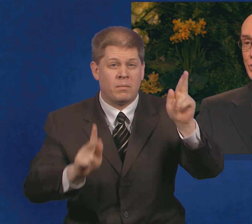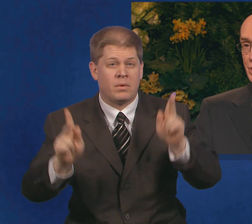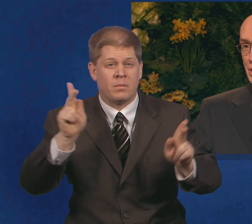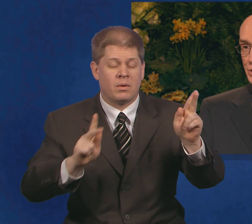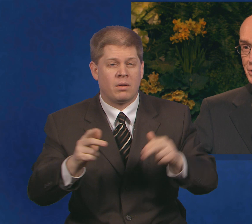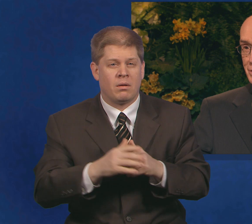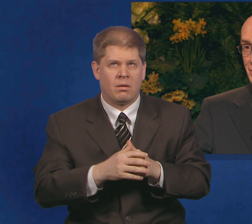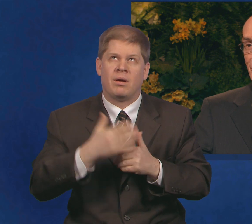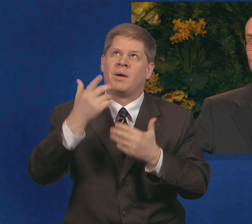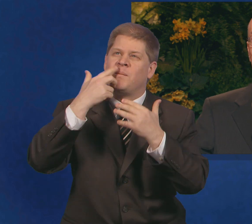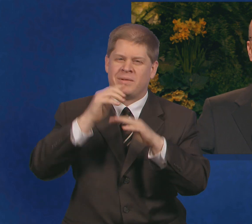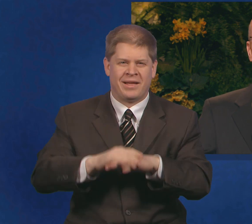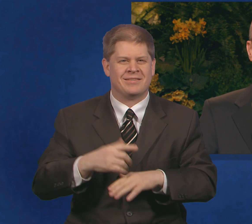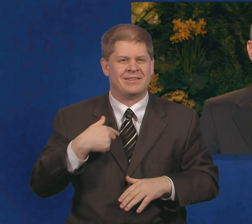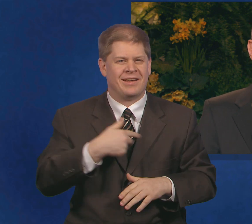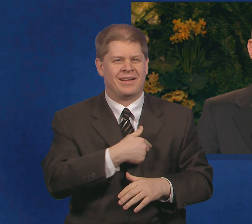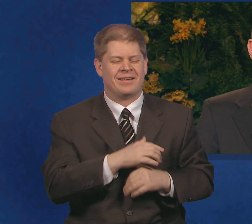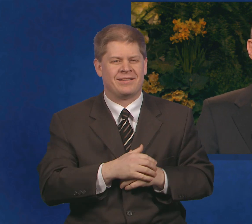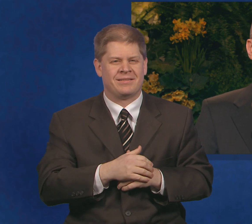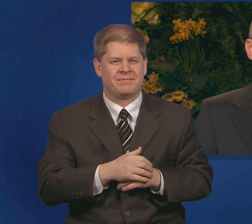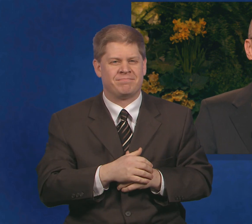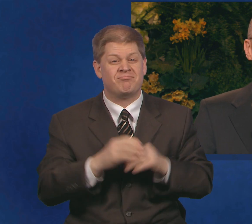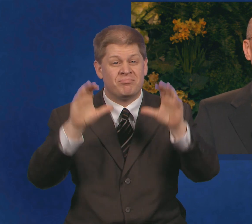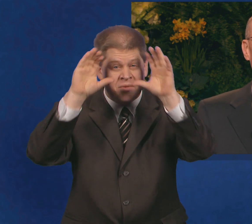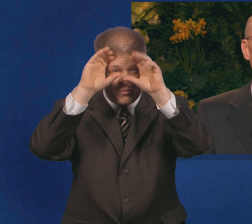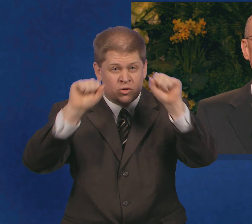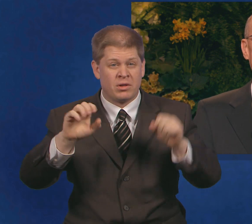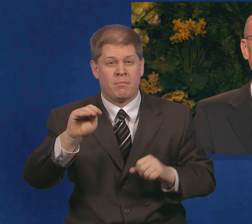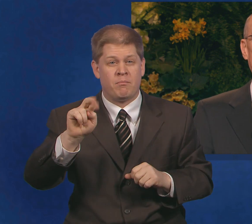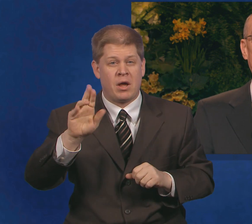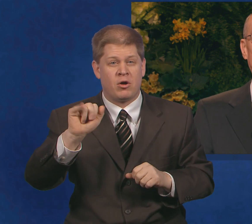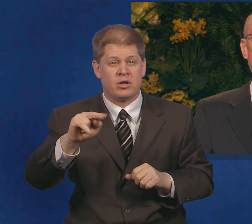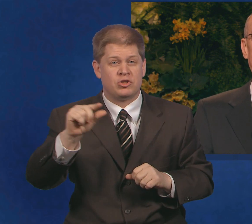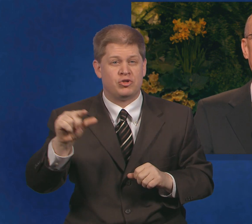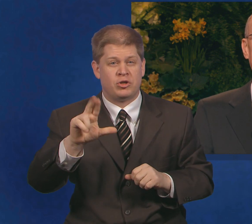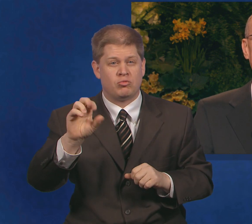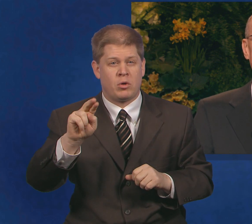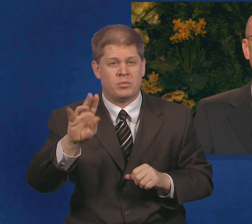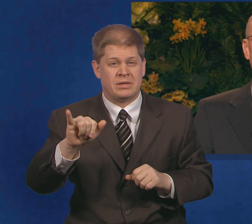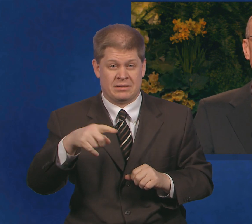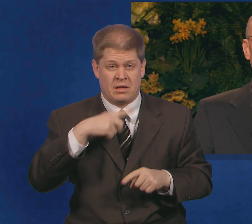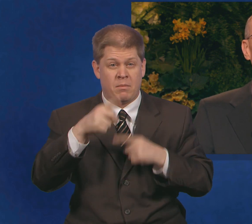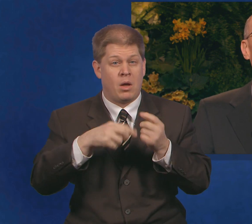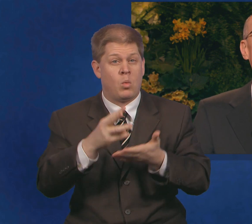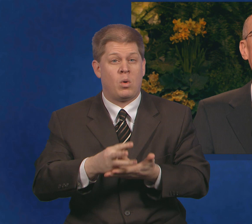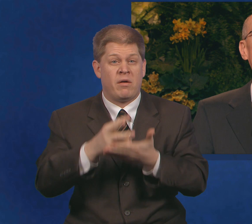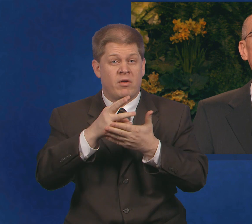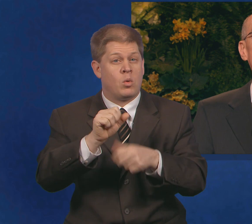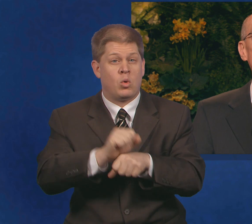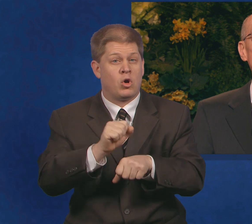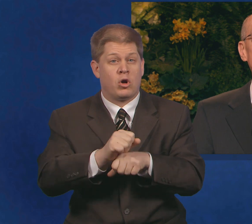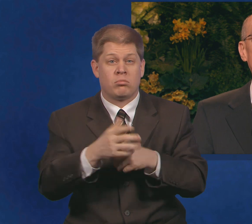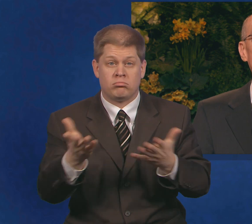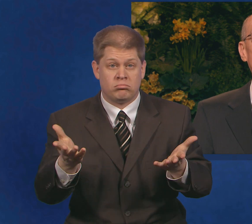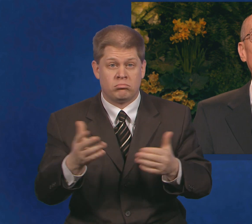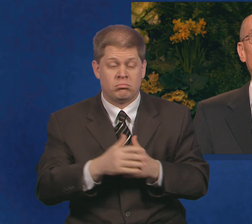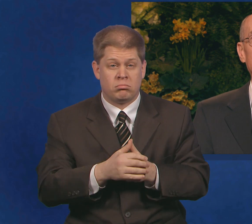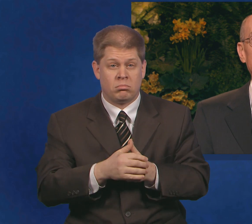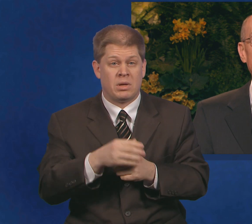Lord's way, He blesses us. President Marion G. Romney said of Welfare Work, You cannot give